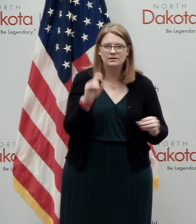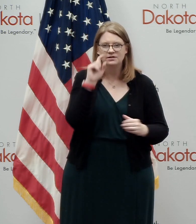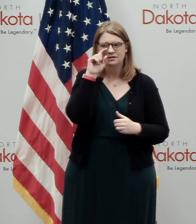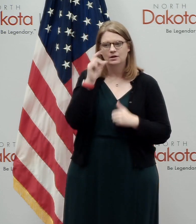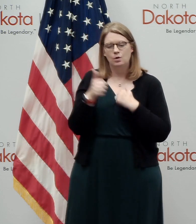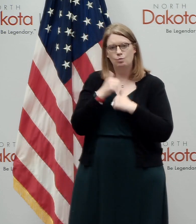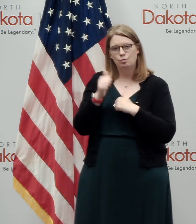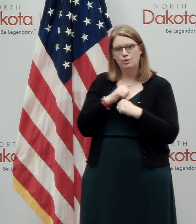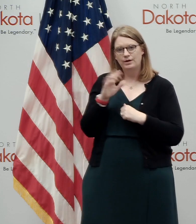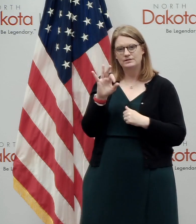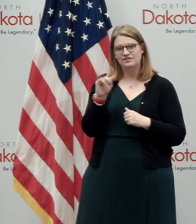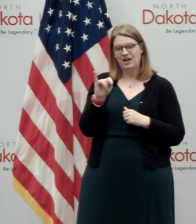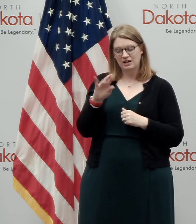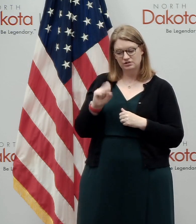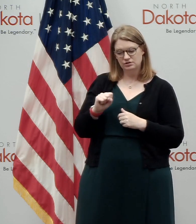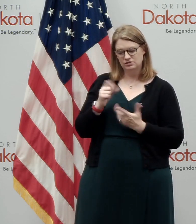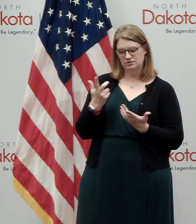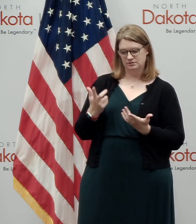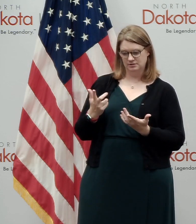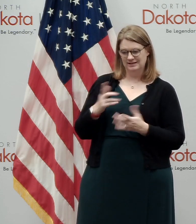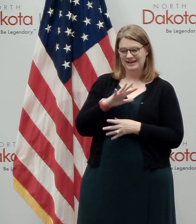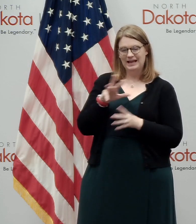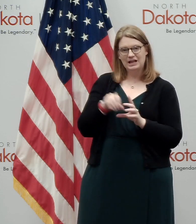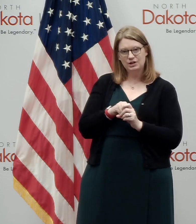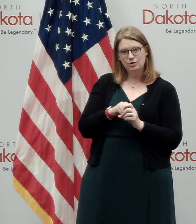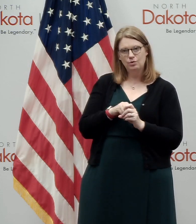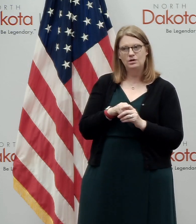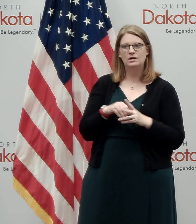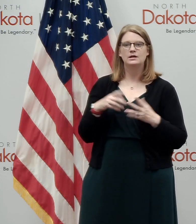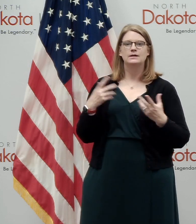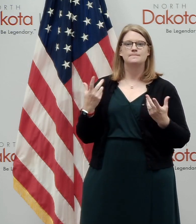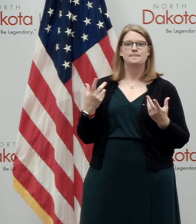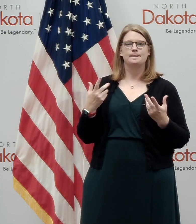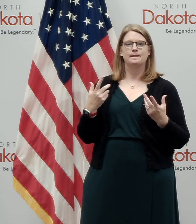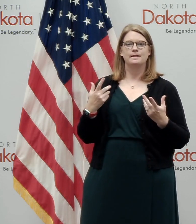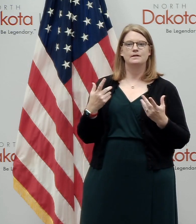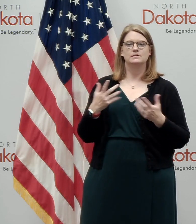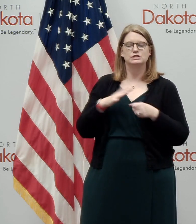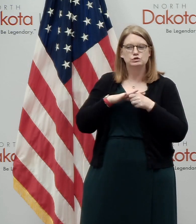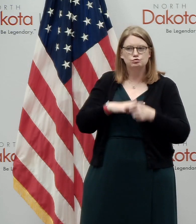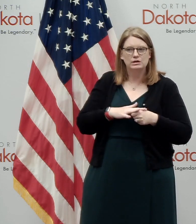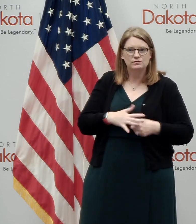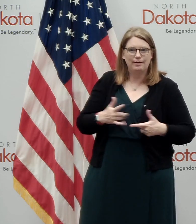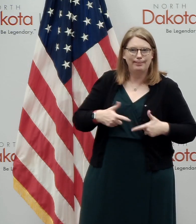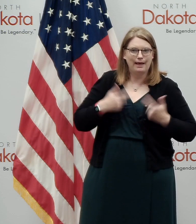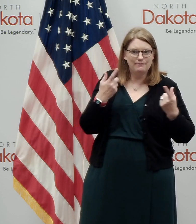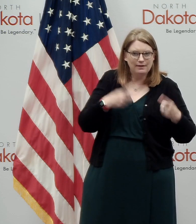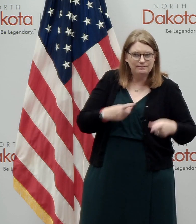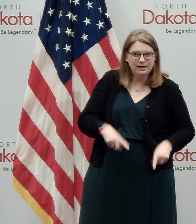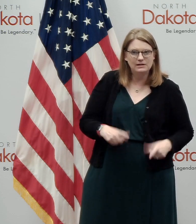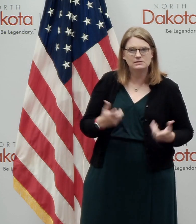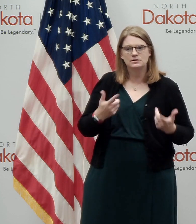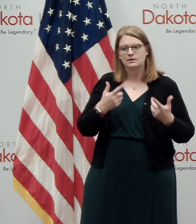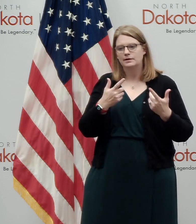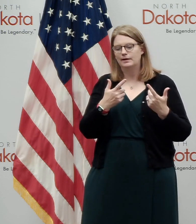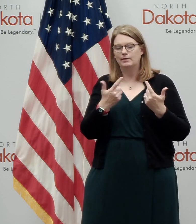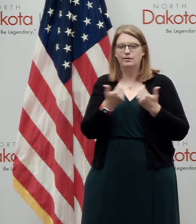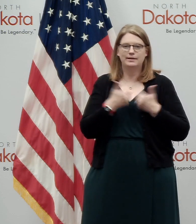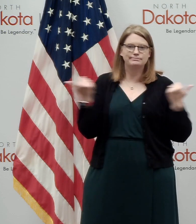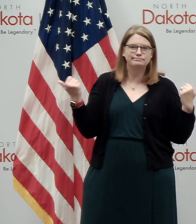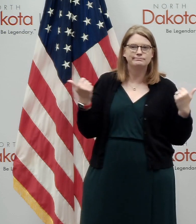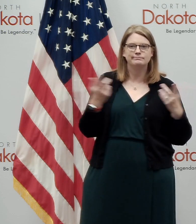factors and, and, characteristic conditions include, uh, could include stressful life events, whether it's rejection, divorce,